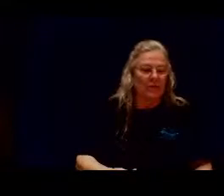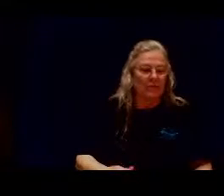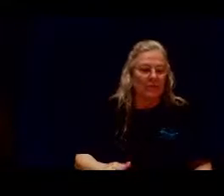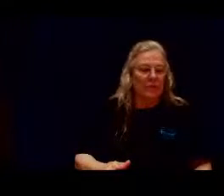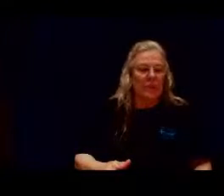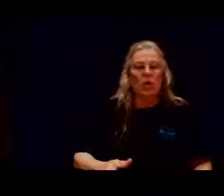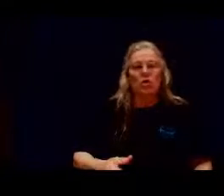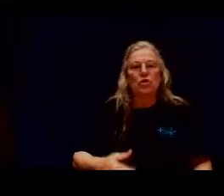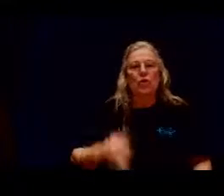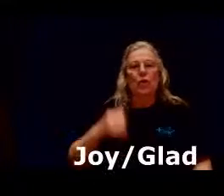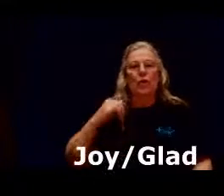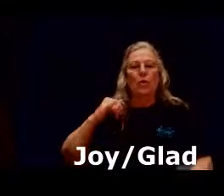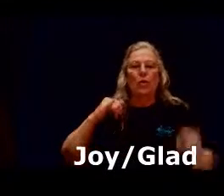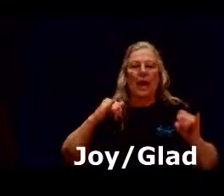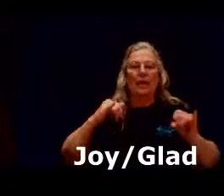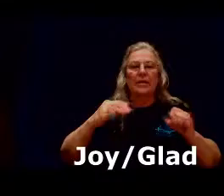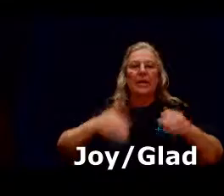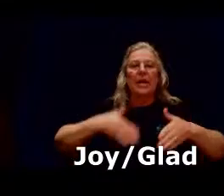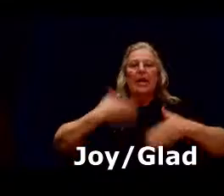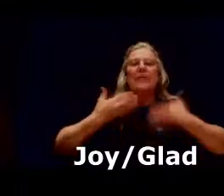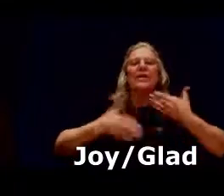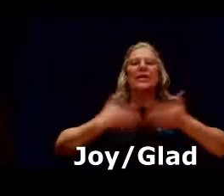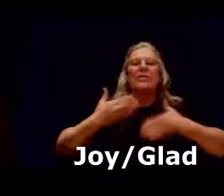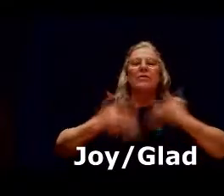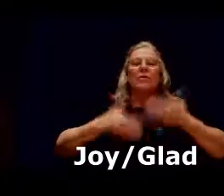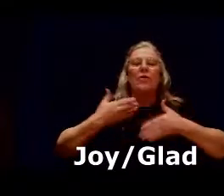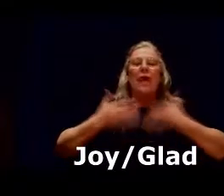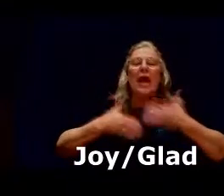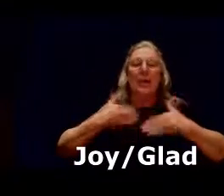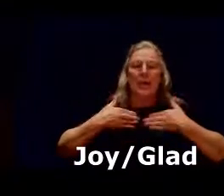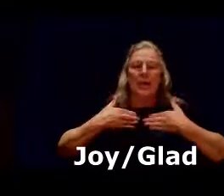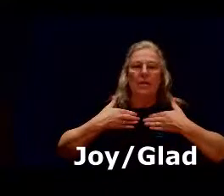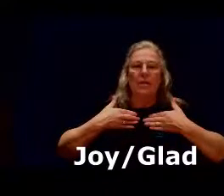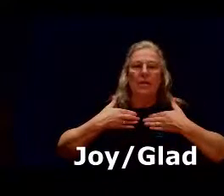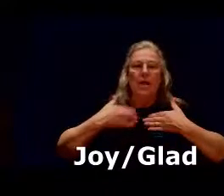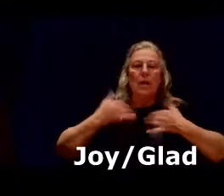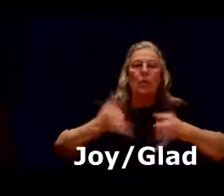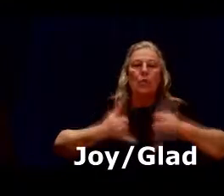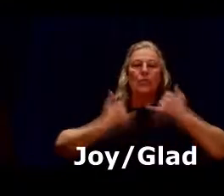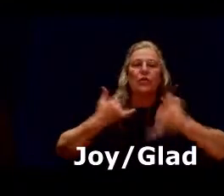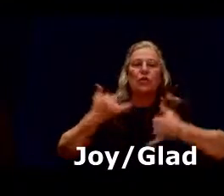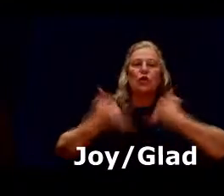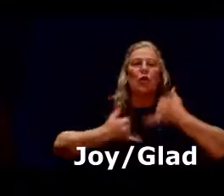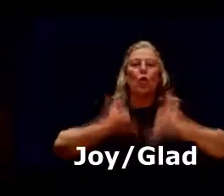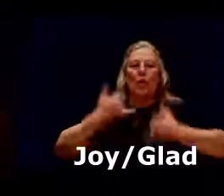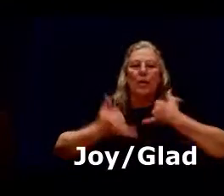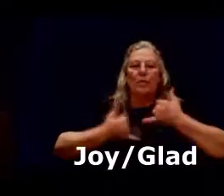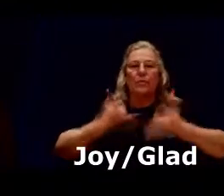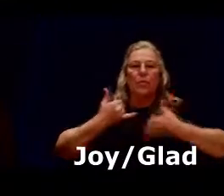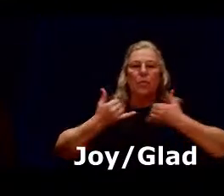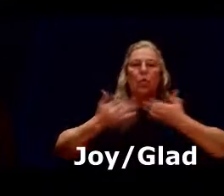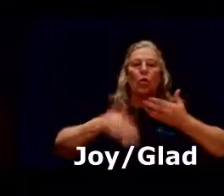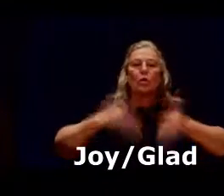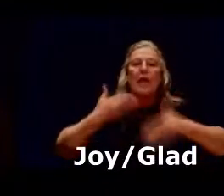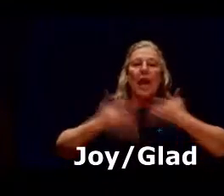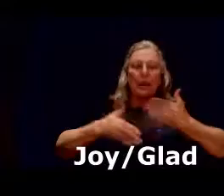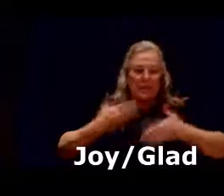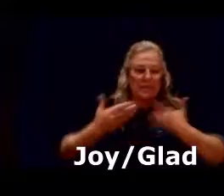joy or gladly it's like you're happy but with the joy or just happiness